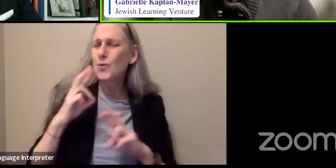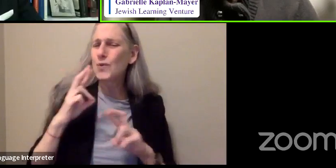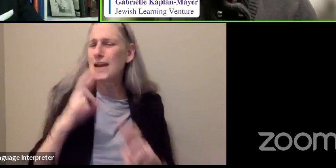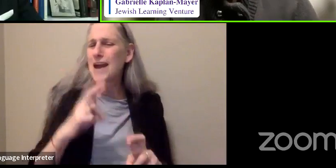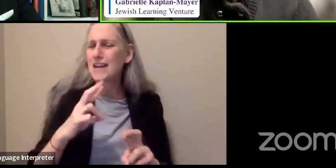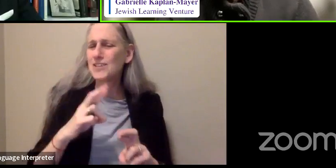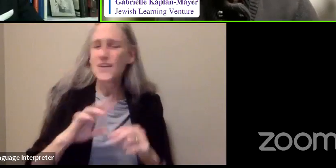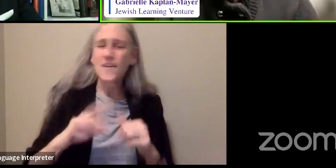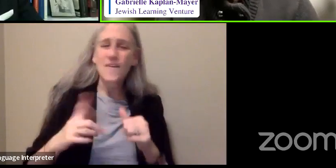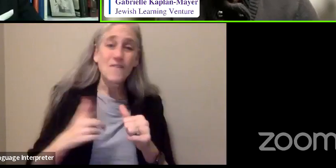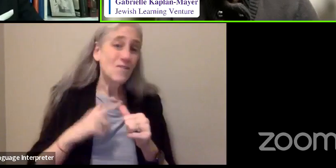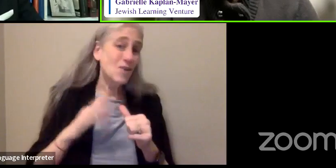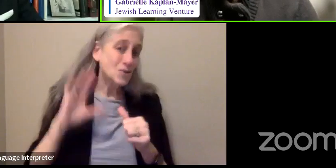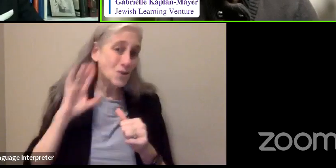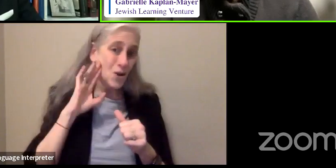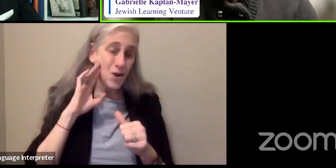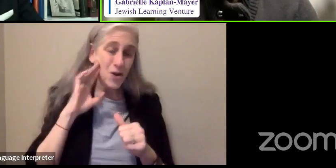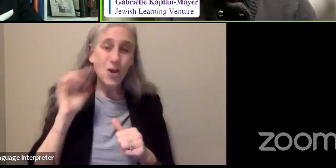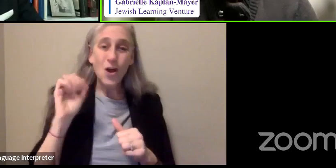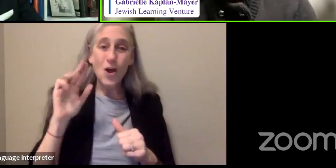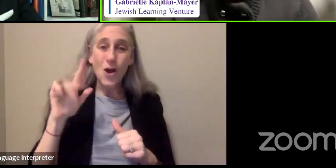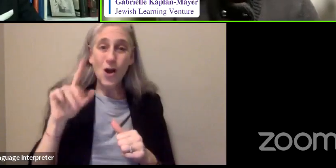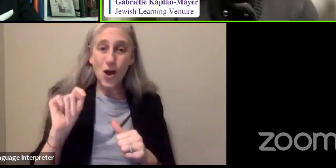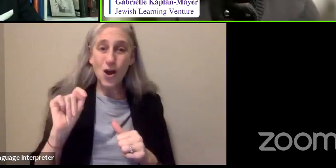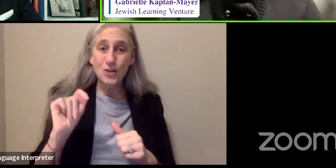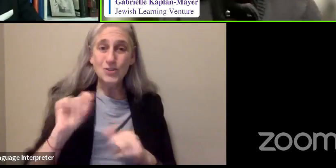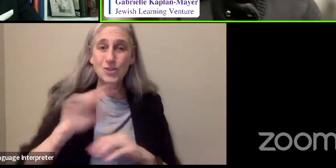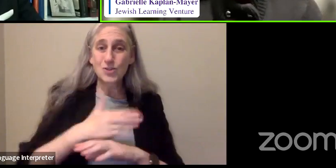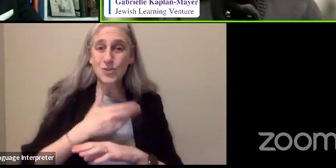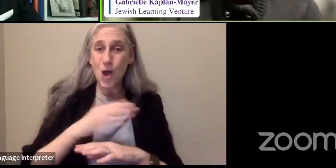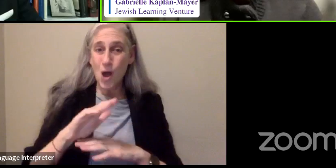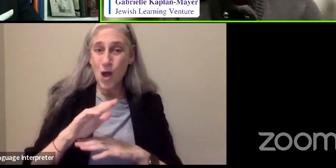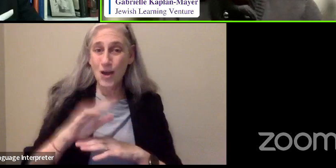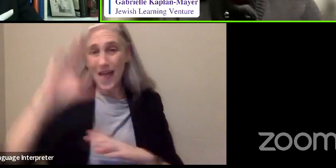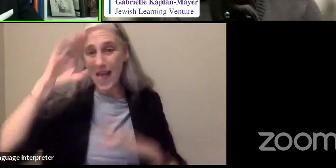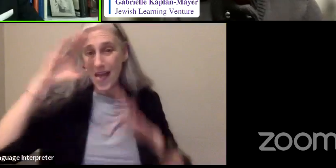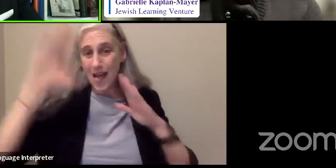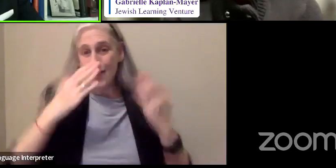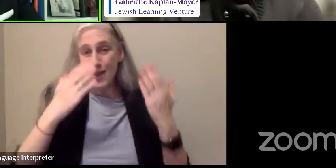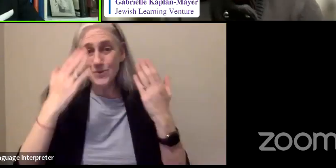when first hearing Art Garfunkel's song, Hello Darkness, My Old Friend?